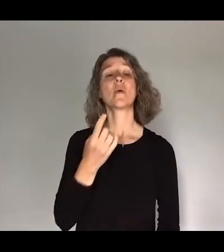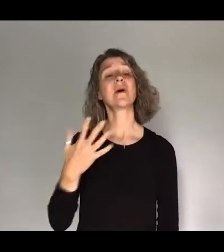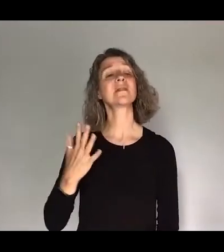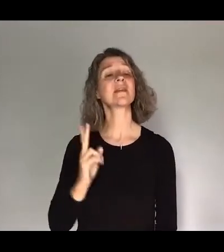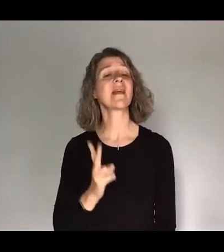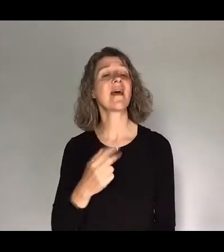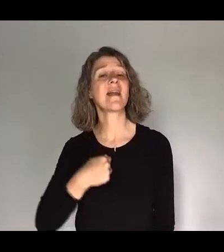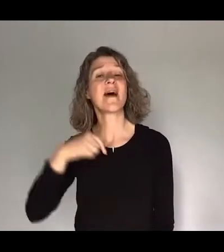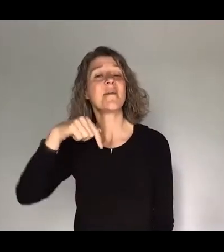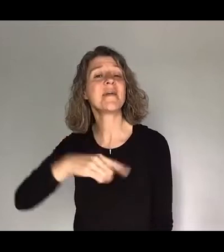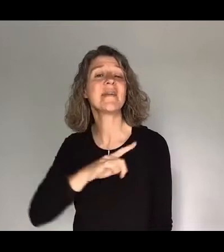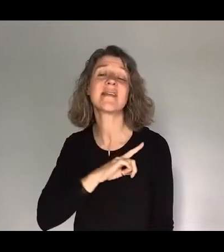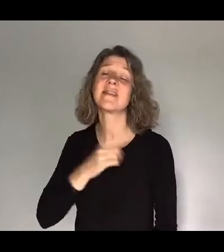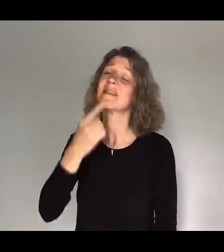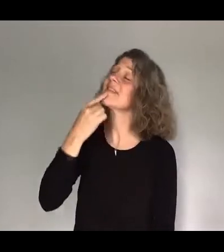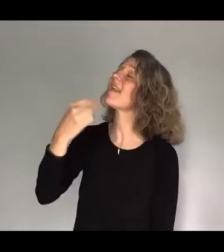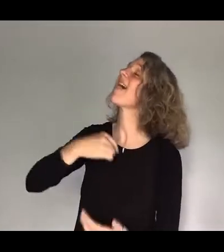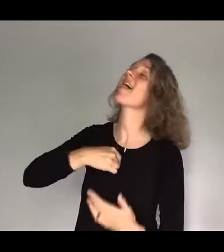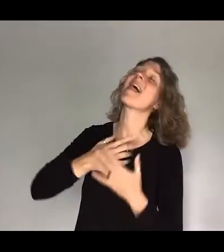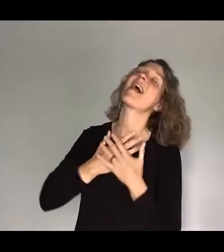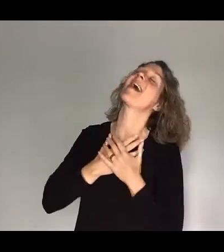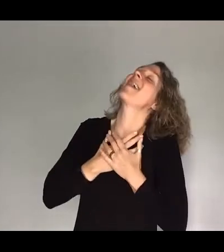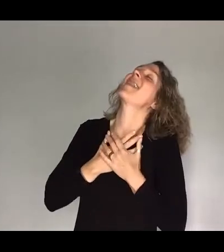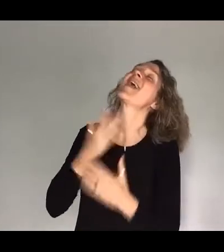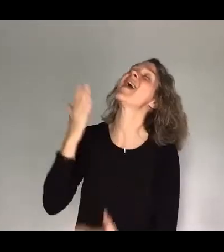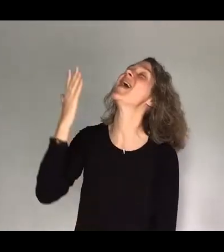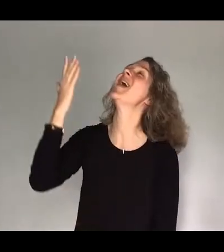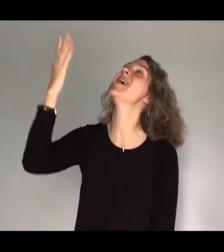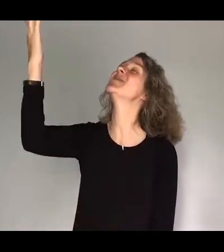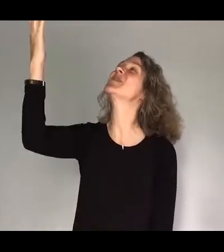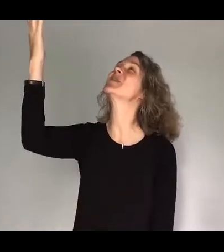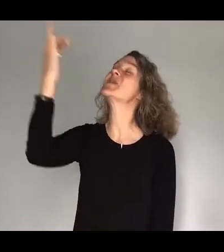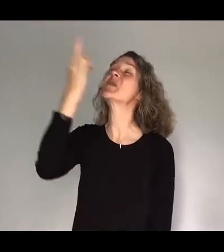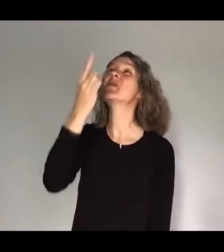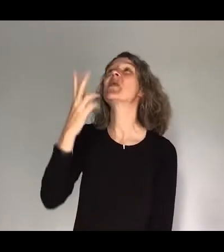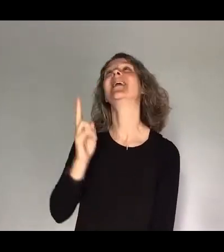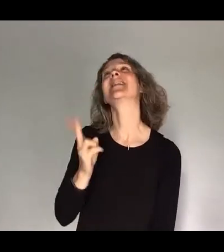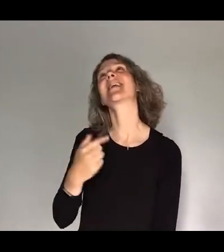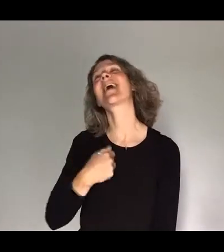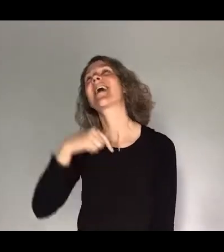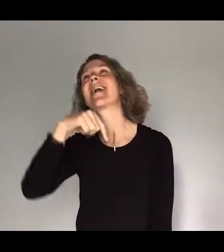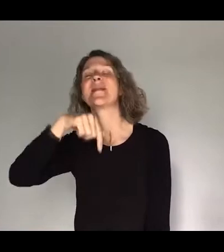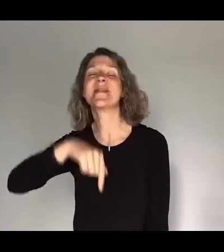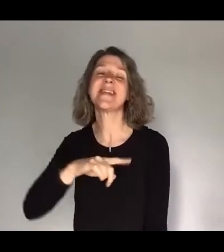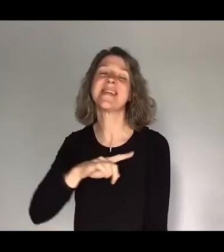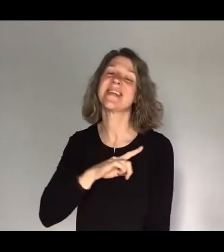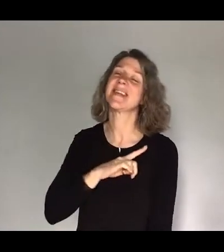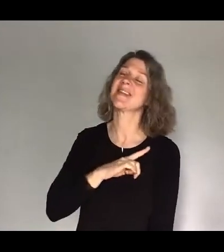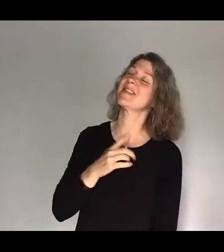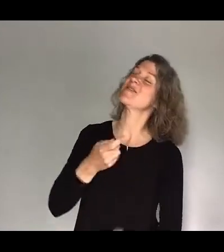again I'm here To say I love you Once again I'm here I'm bring